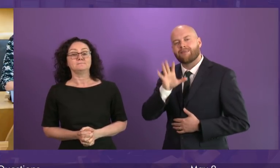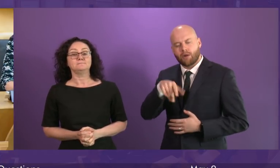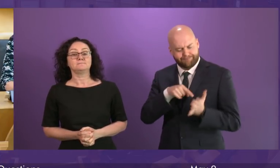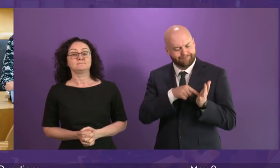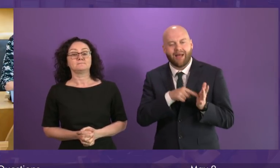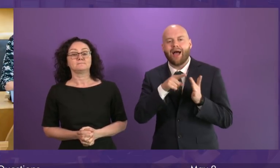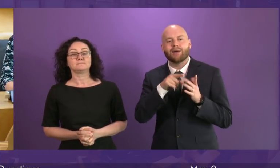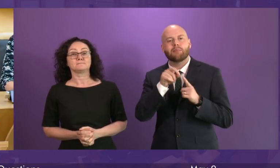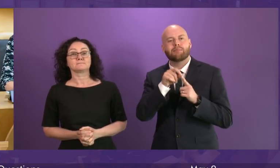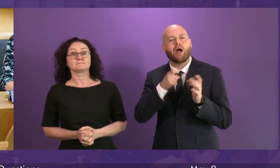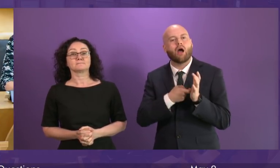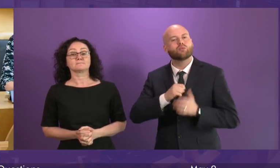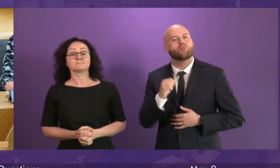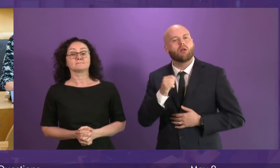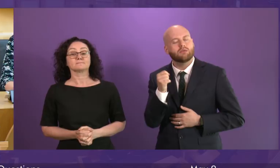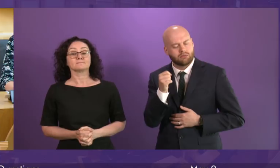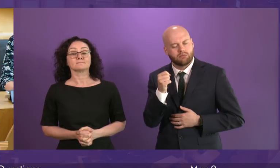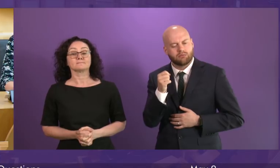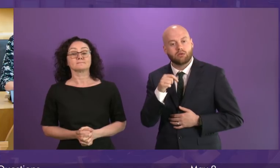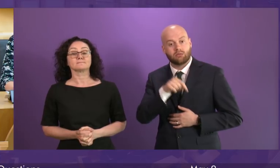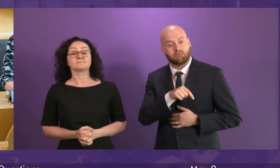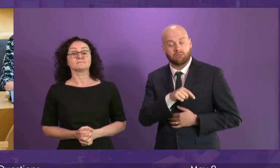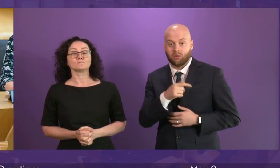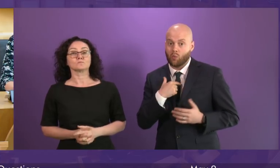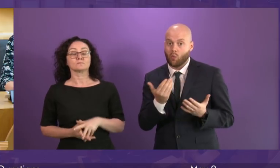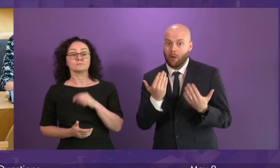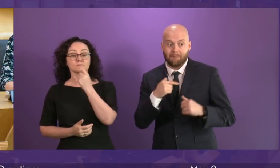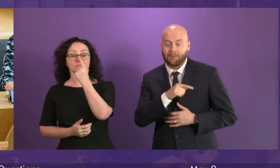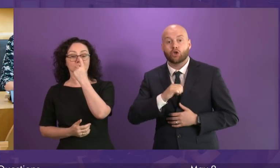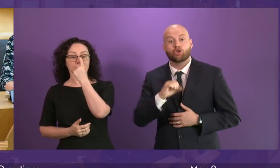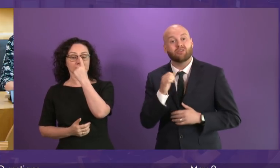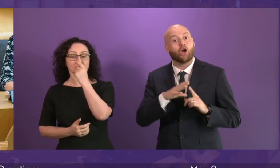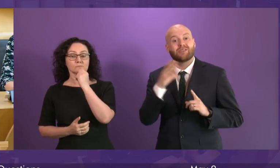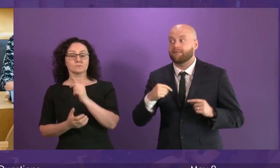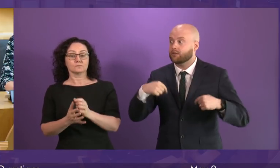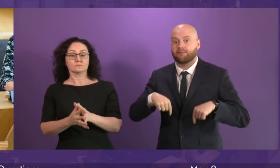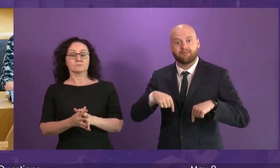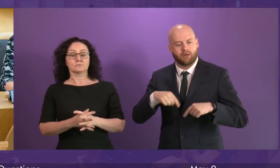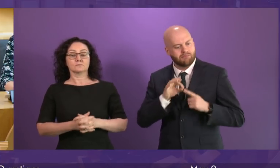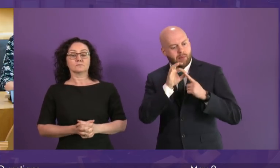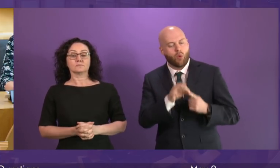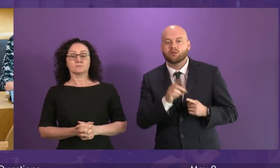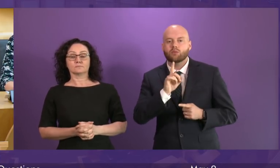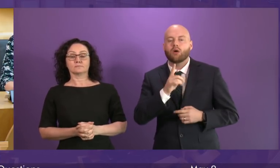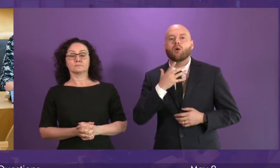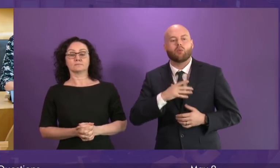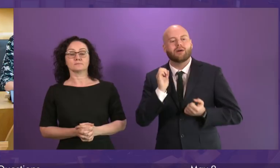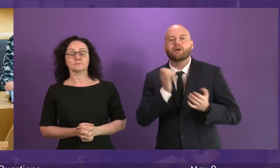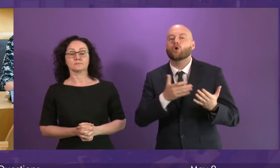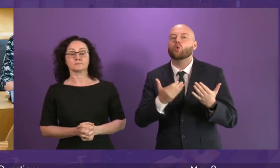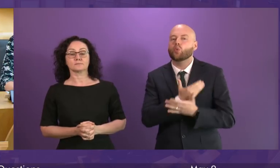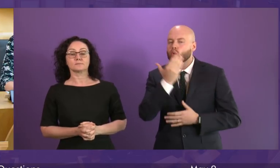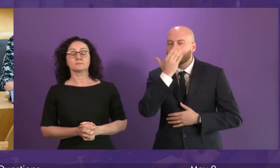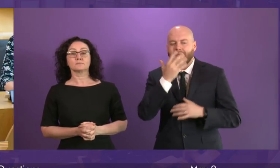Scotland, a well-respected think tank which this week welcomed Scottish Conservative proposals to introduce a new skills participation age of 18.